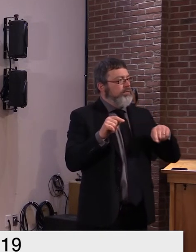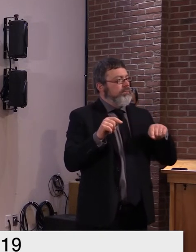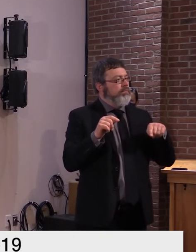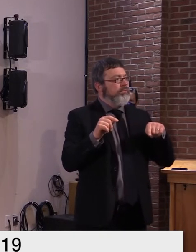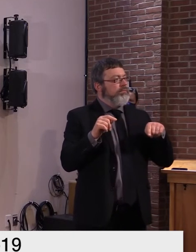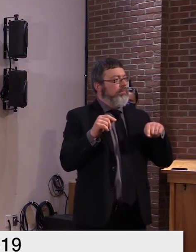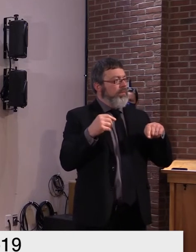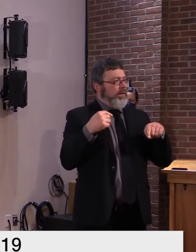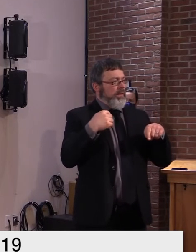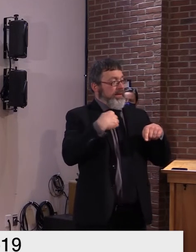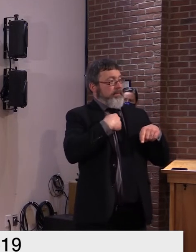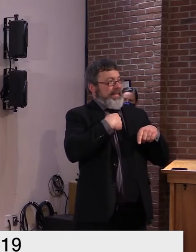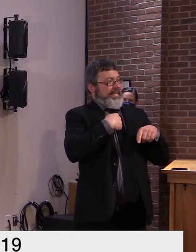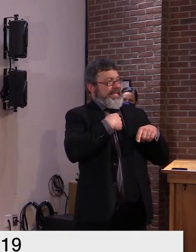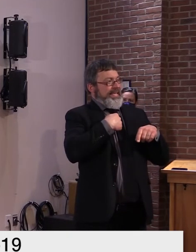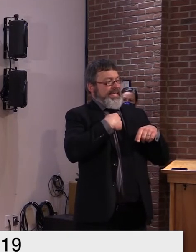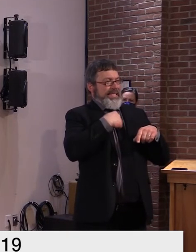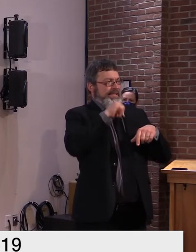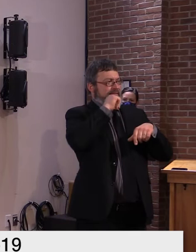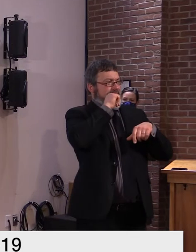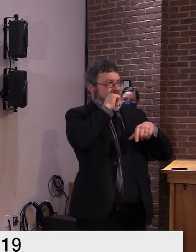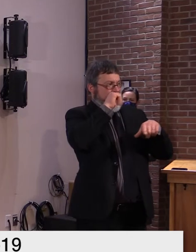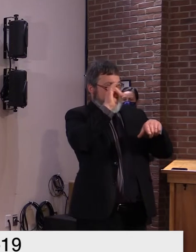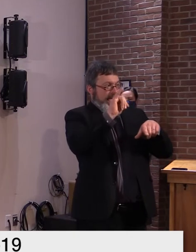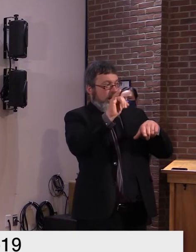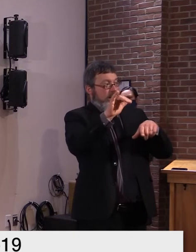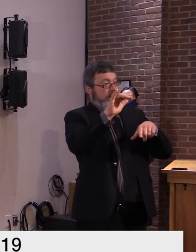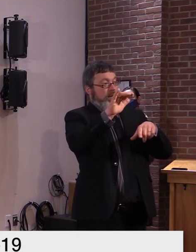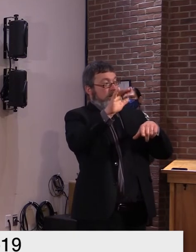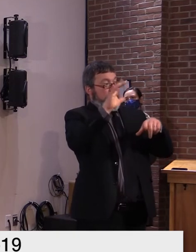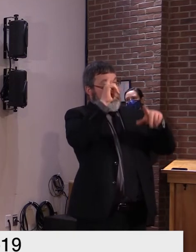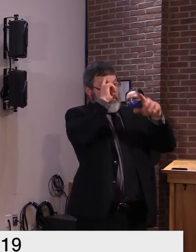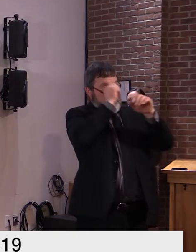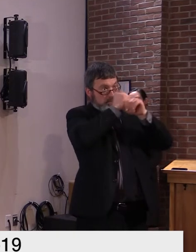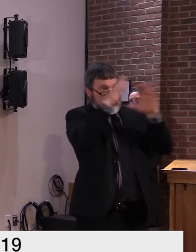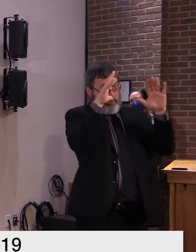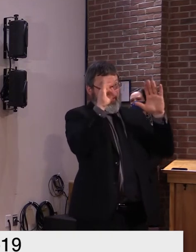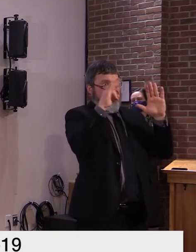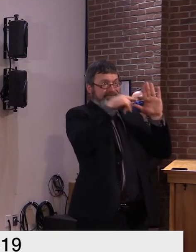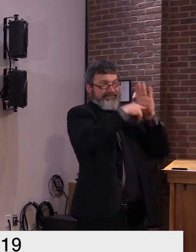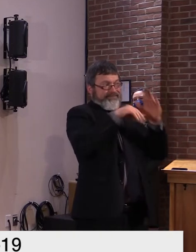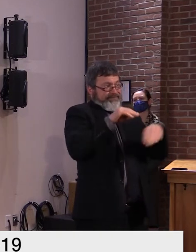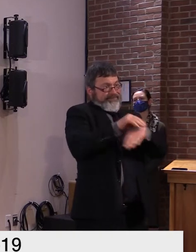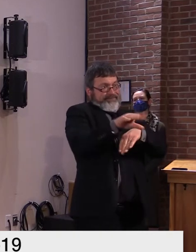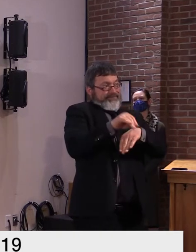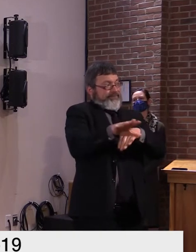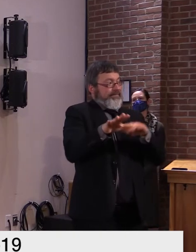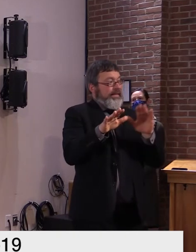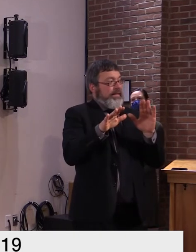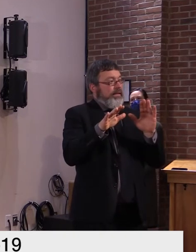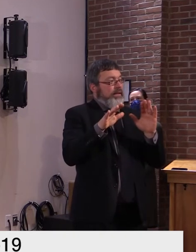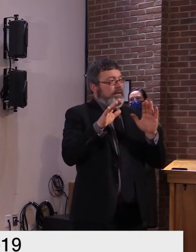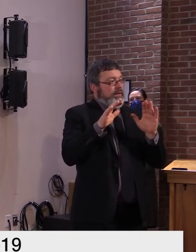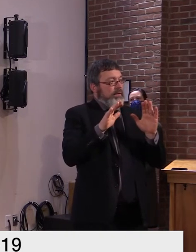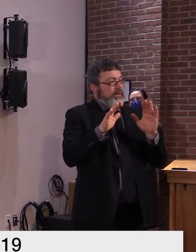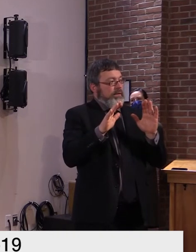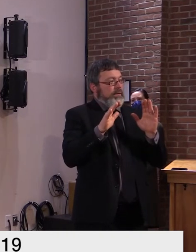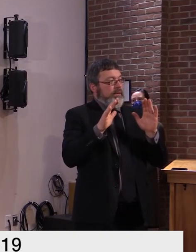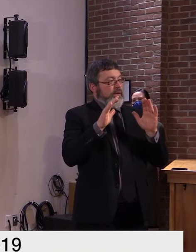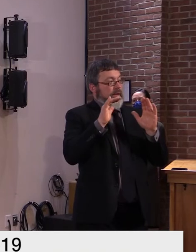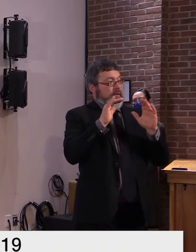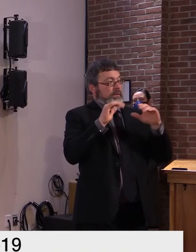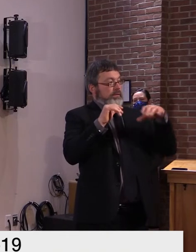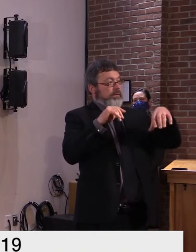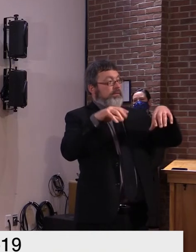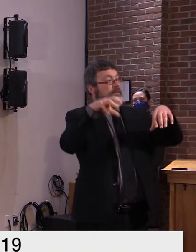to it was really to ensure that households that were not already um